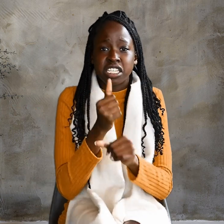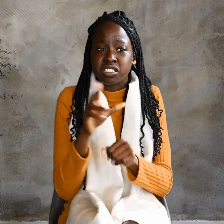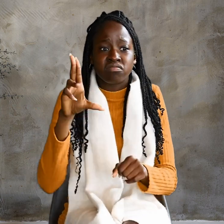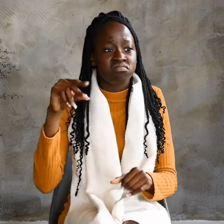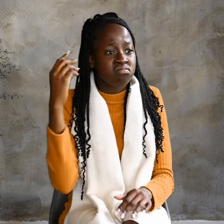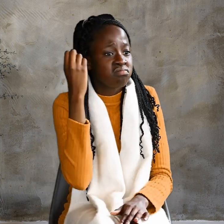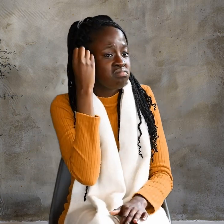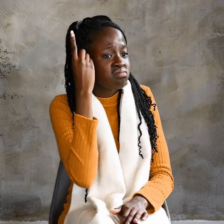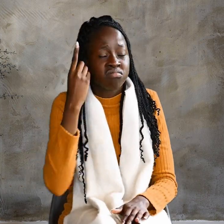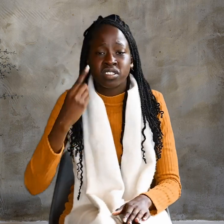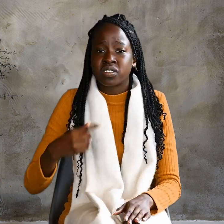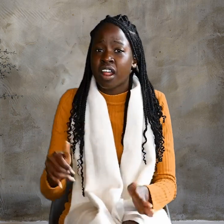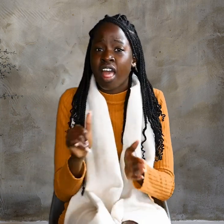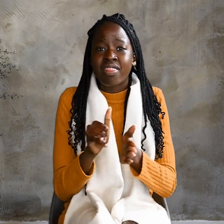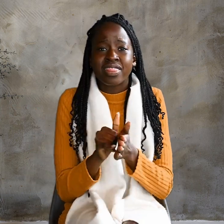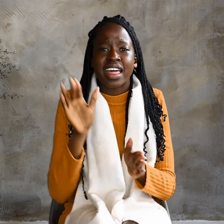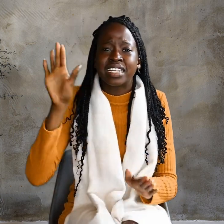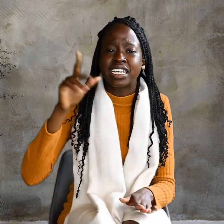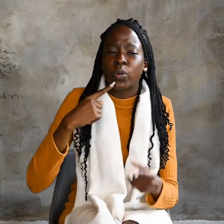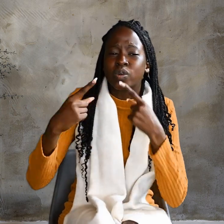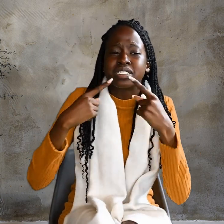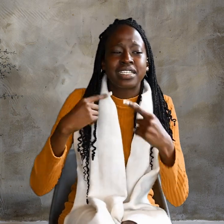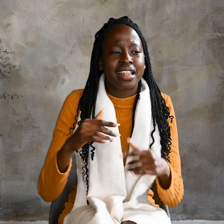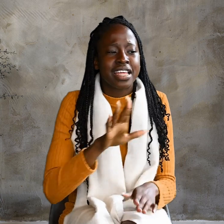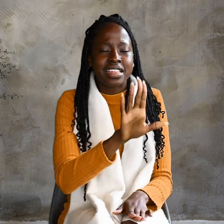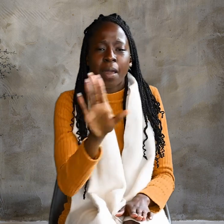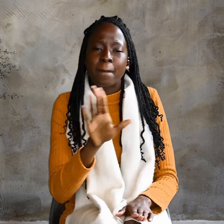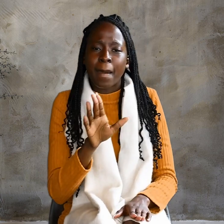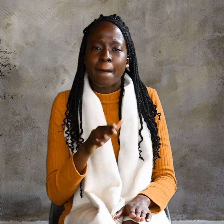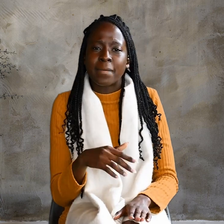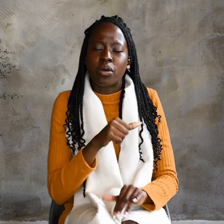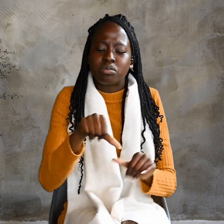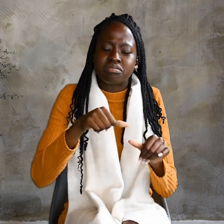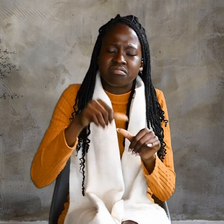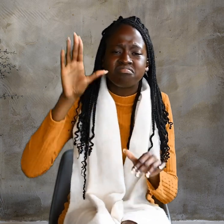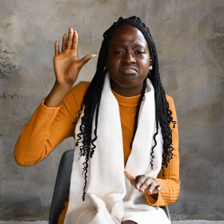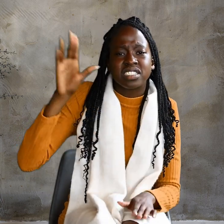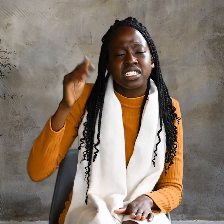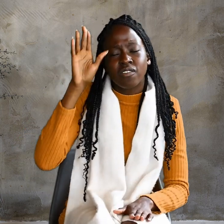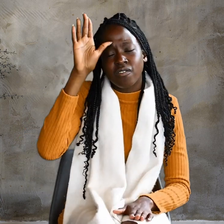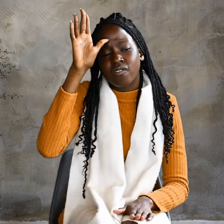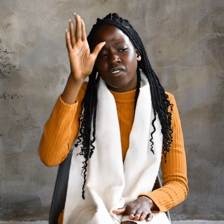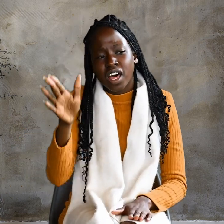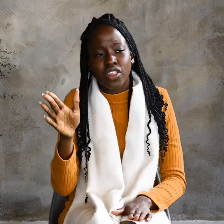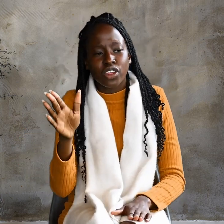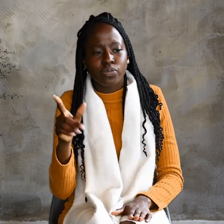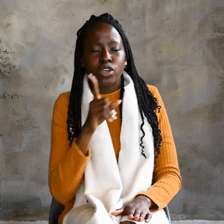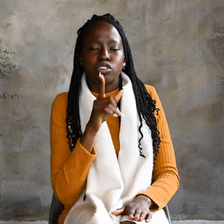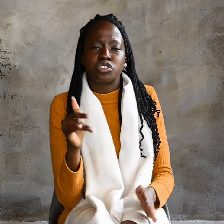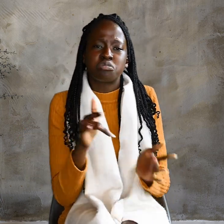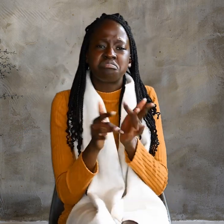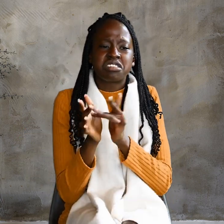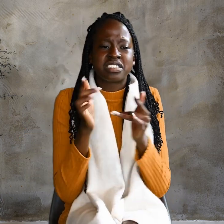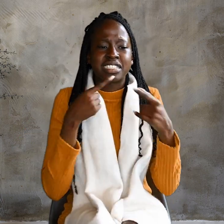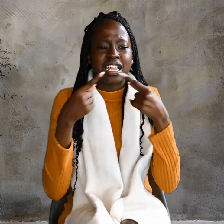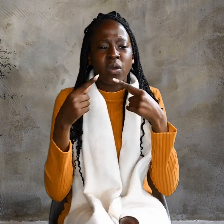They did not understand that he was telling them about his father. So Jesus said,